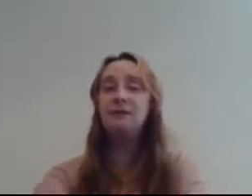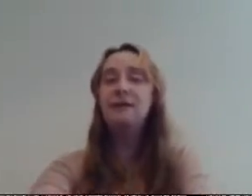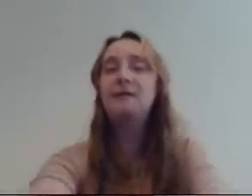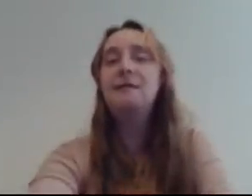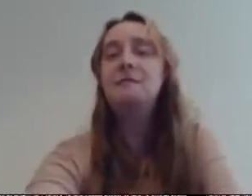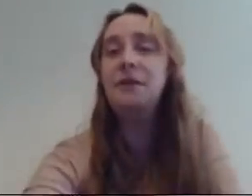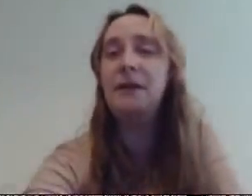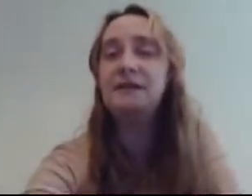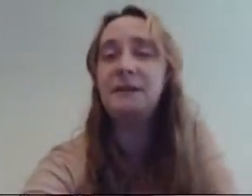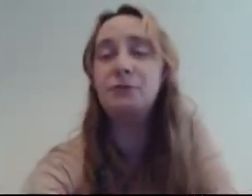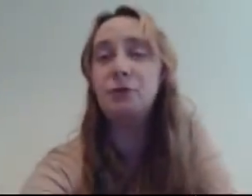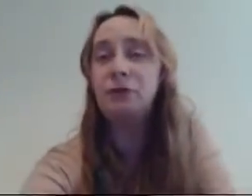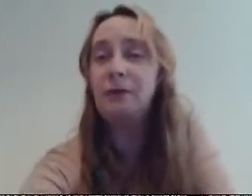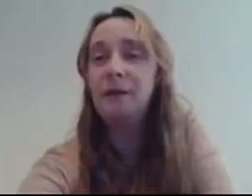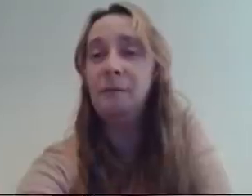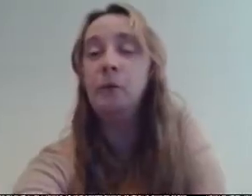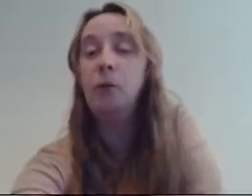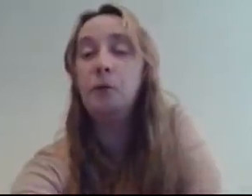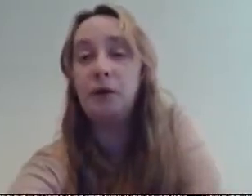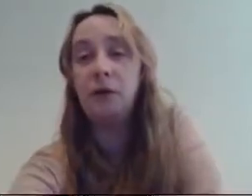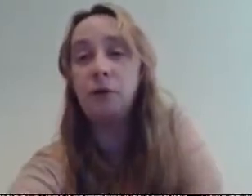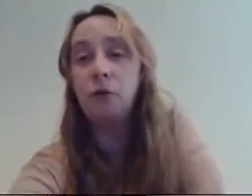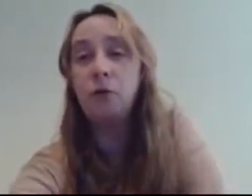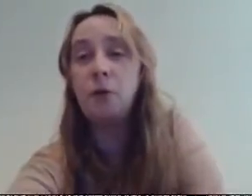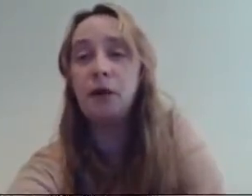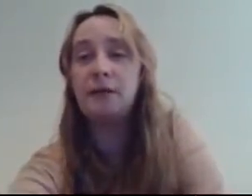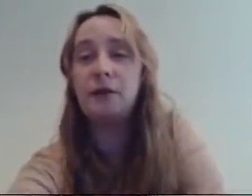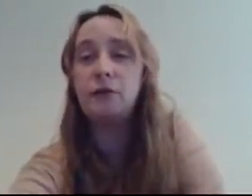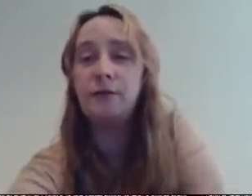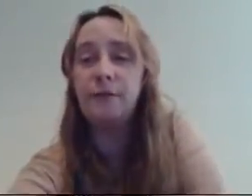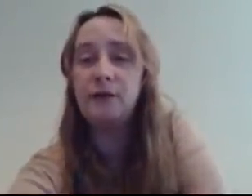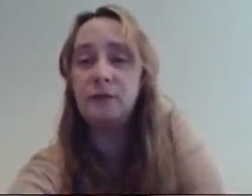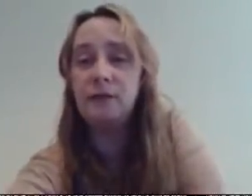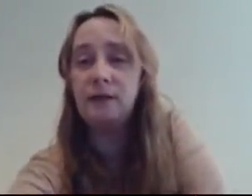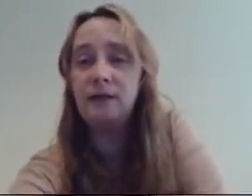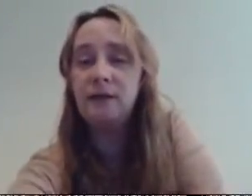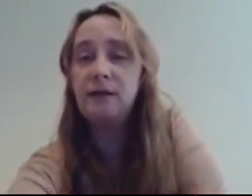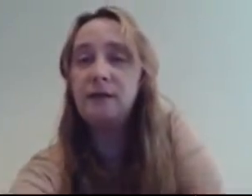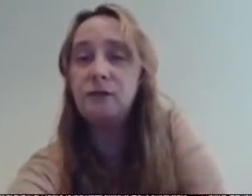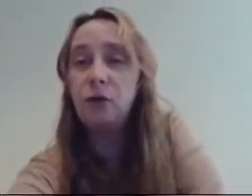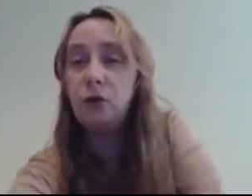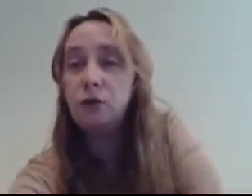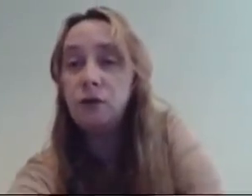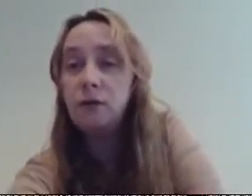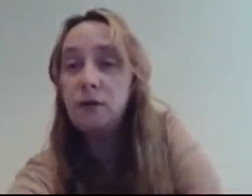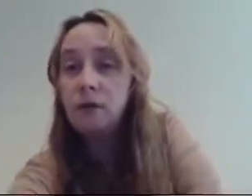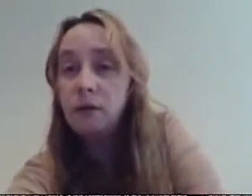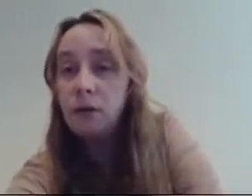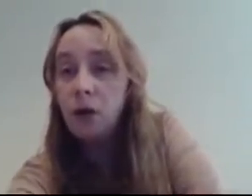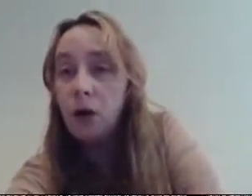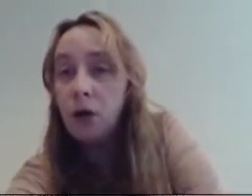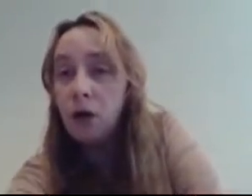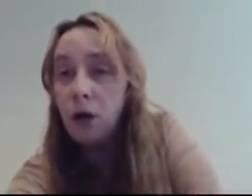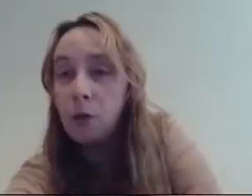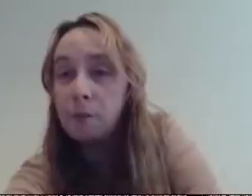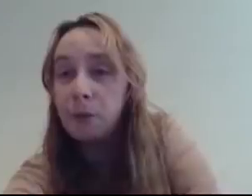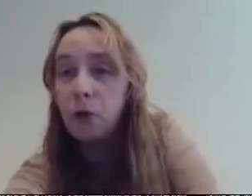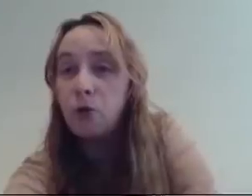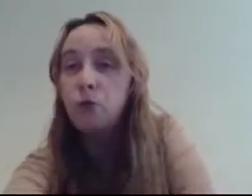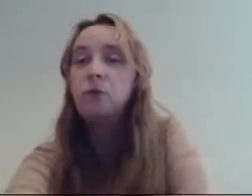the next episode the more we've got i don't know we've got to continue the fight it's called our brawl